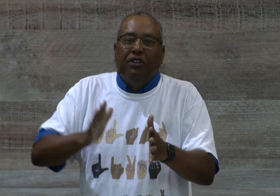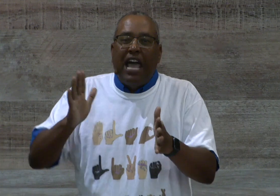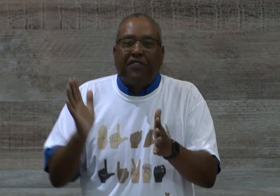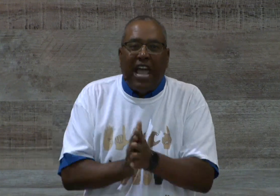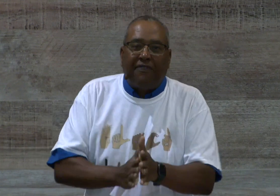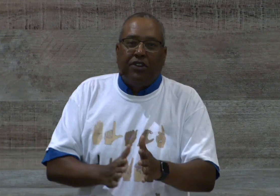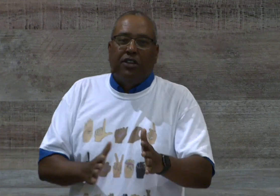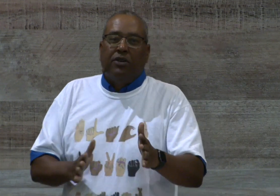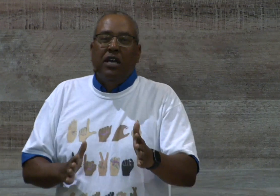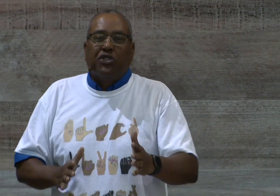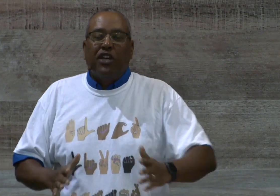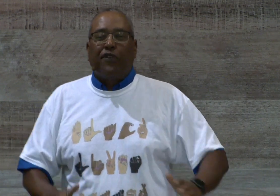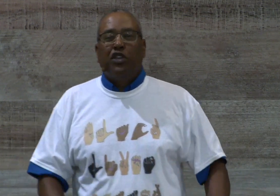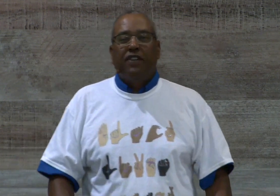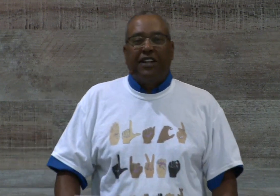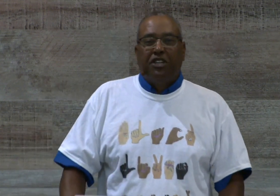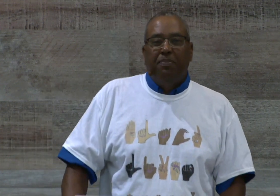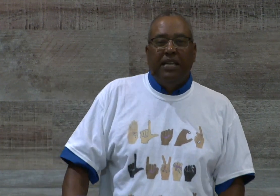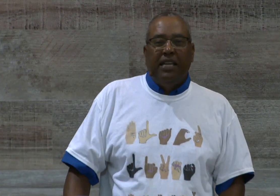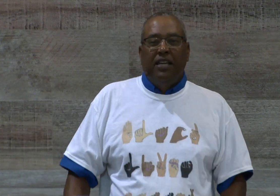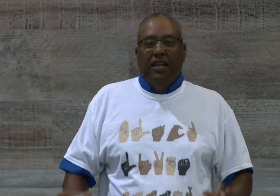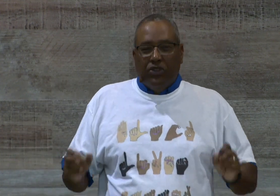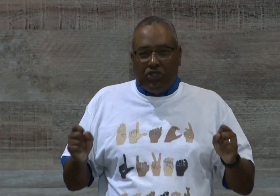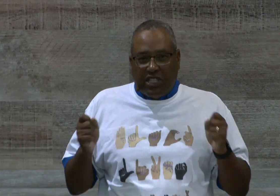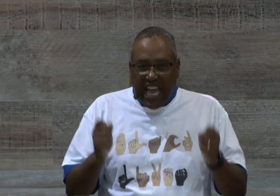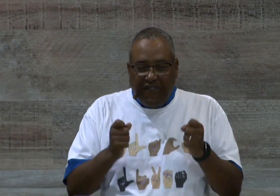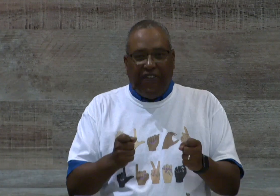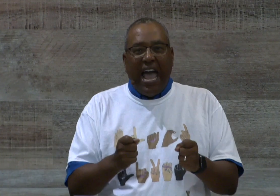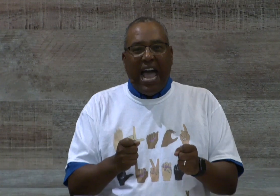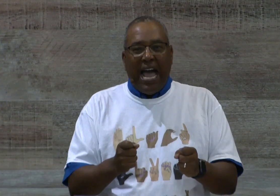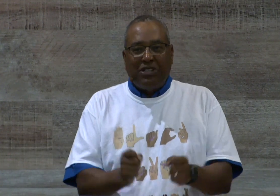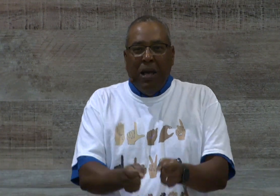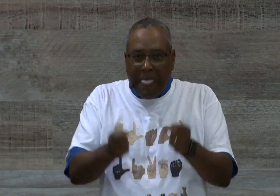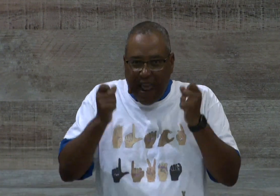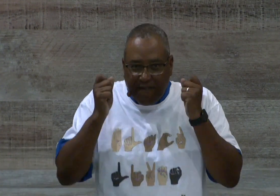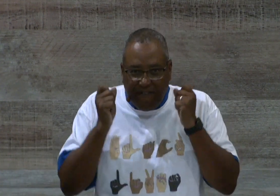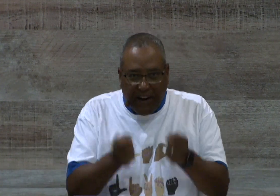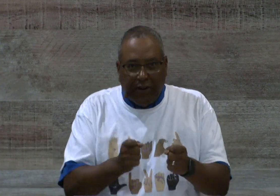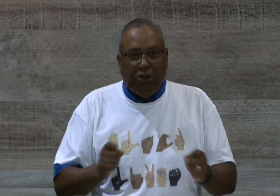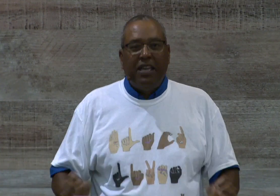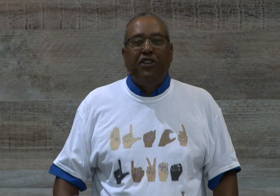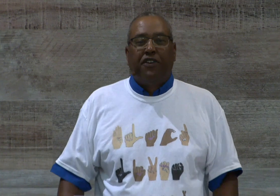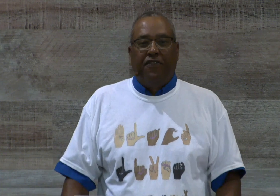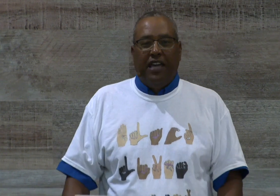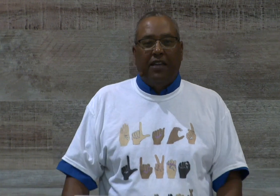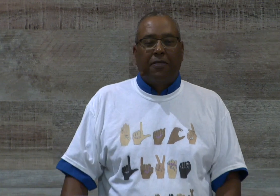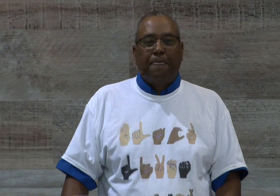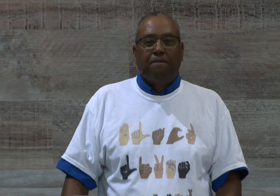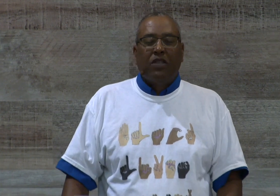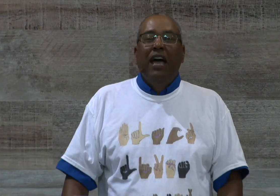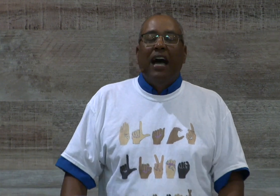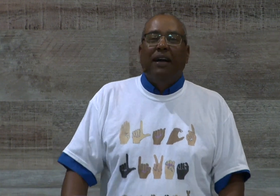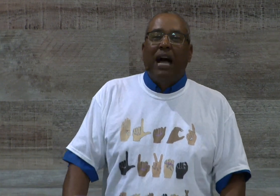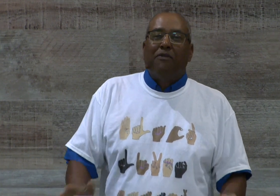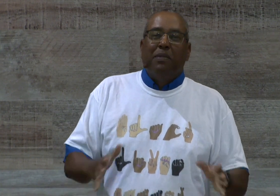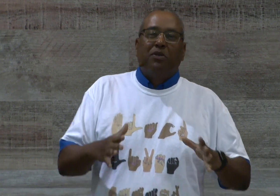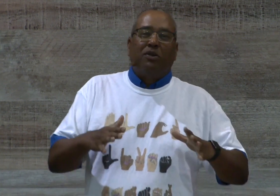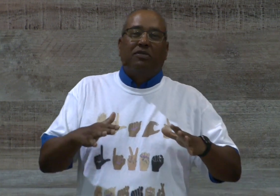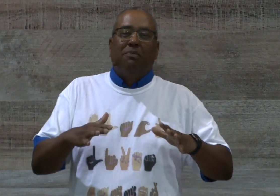after you after you. therefore, you've got to be steadfast and firm in your faith. I remember sometimes